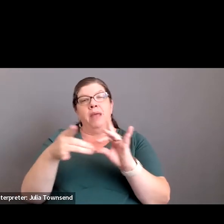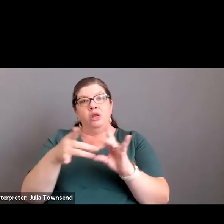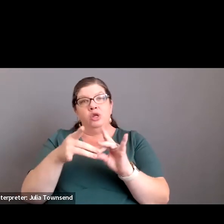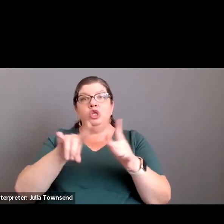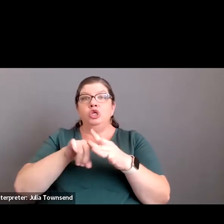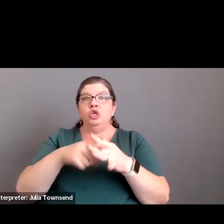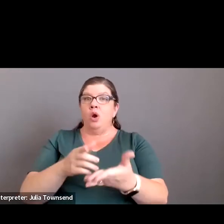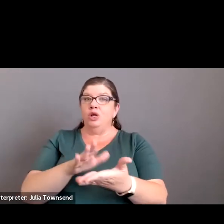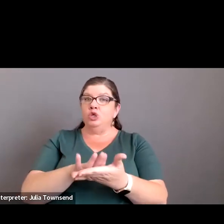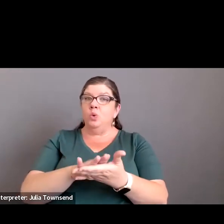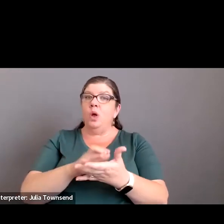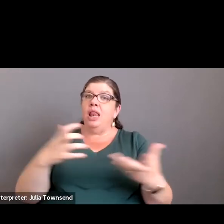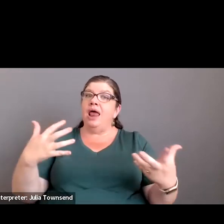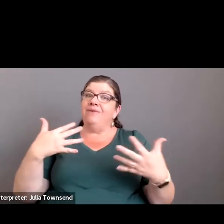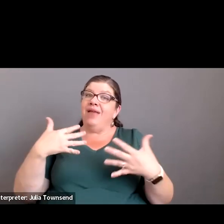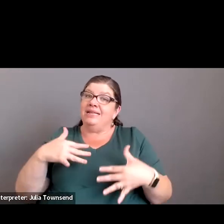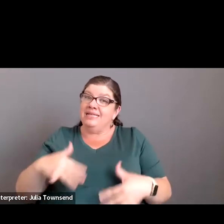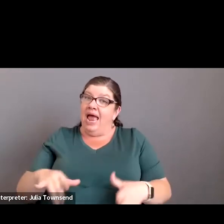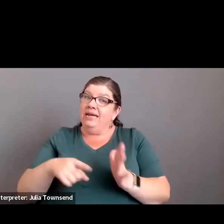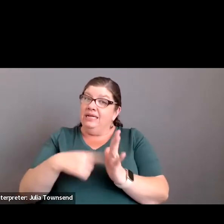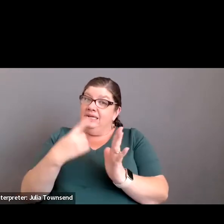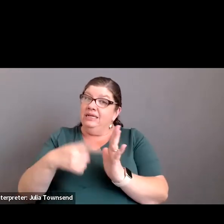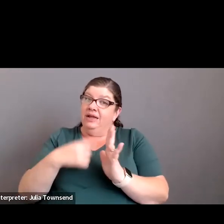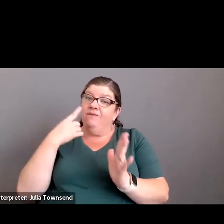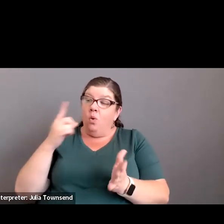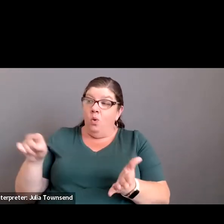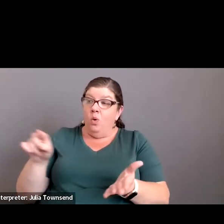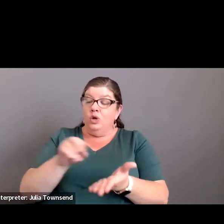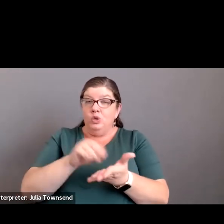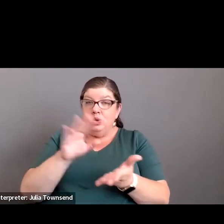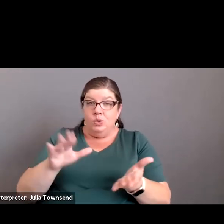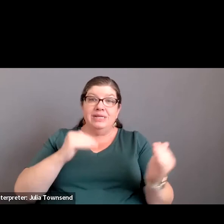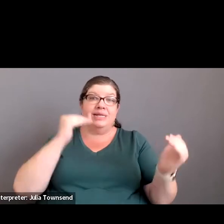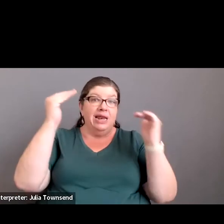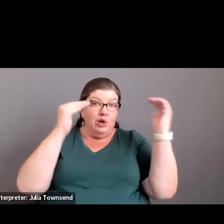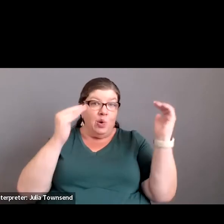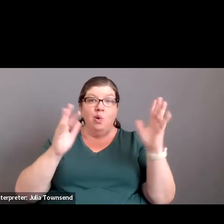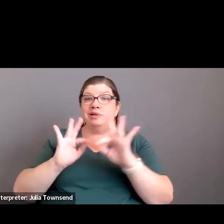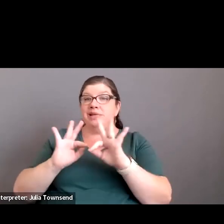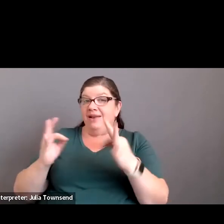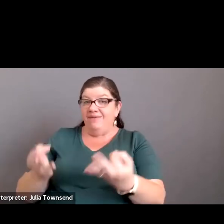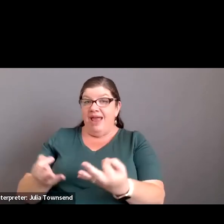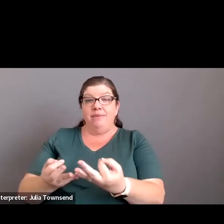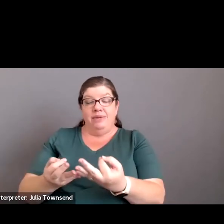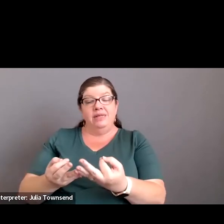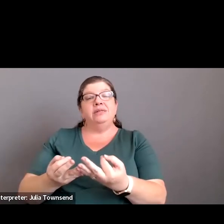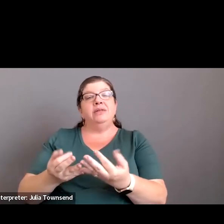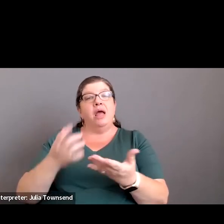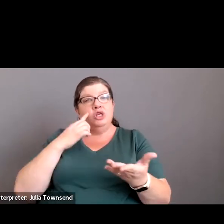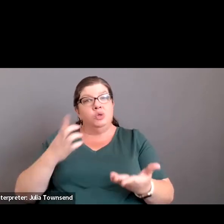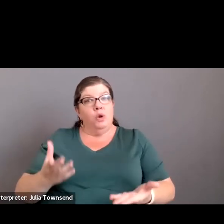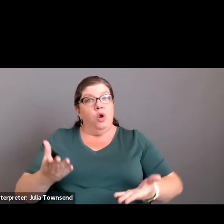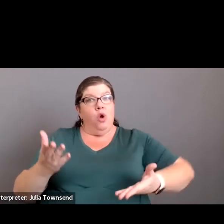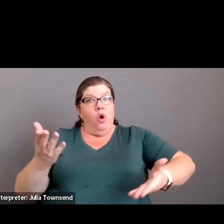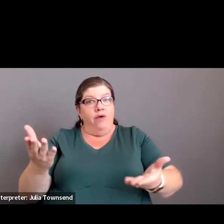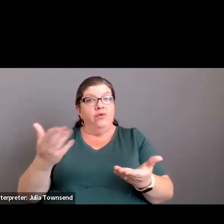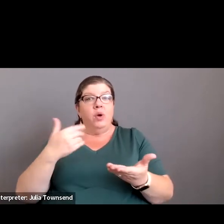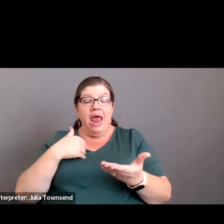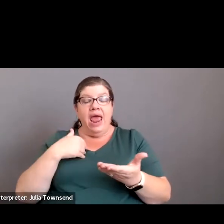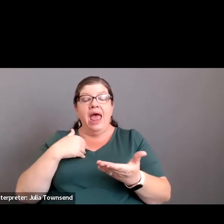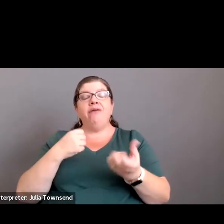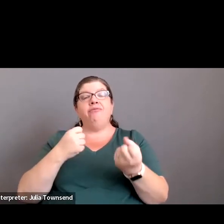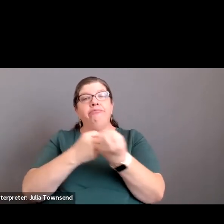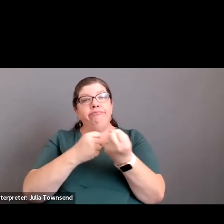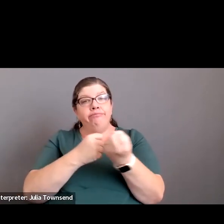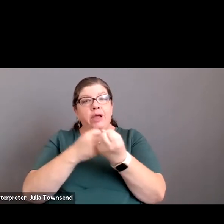start of school, there comes a lot of anxiety for students and for adults and for families. So I want to offer that there are resources